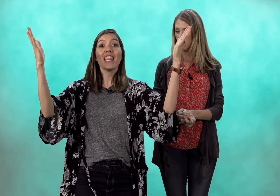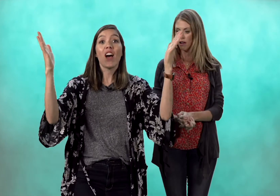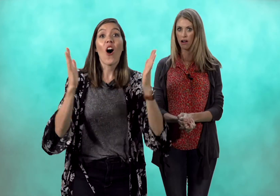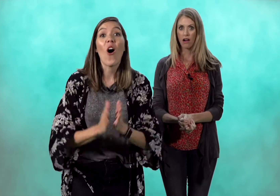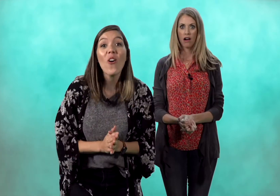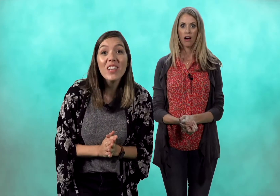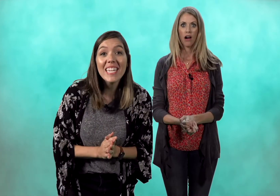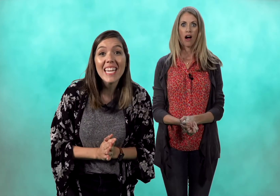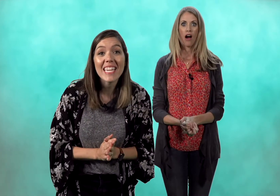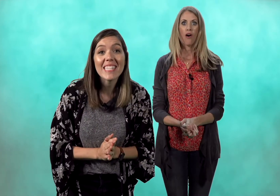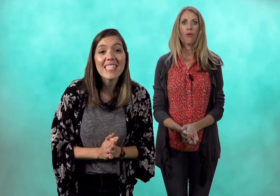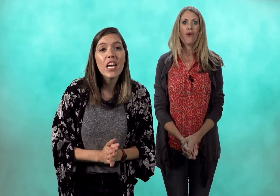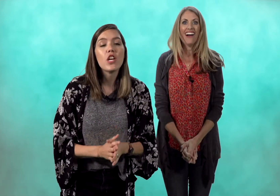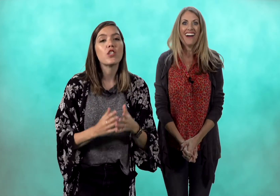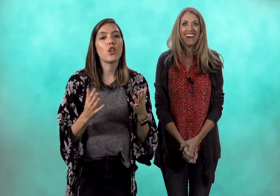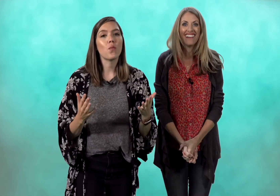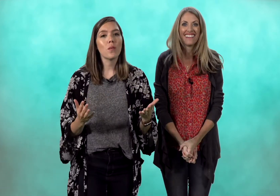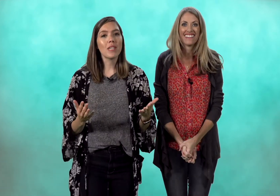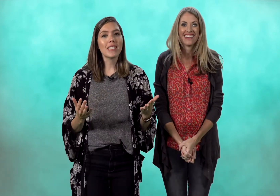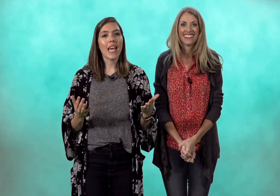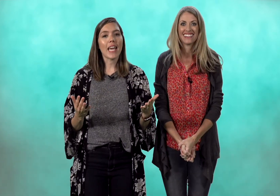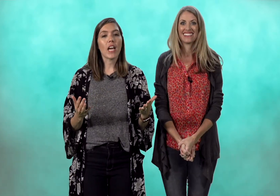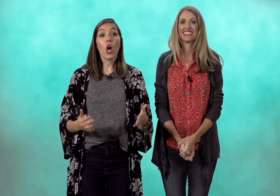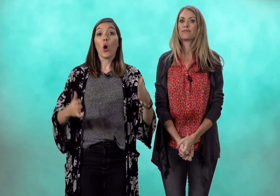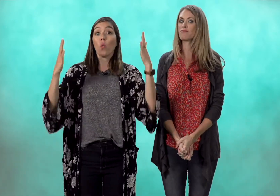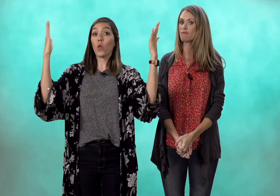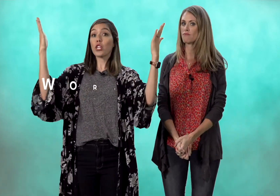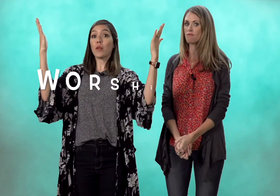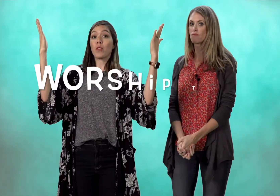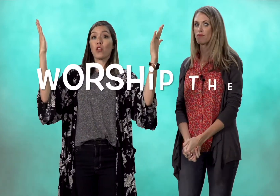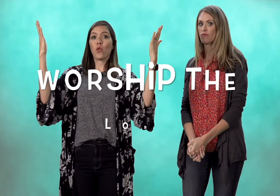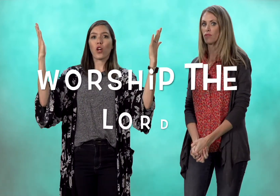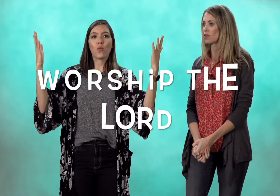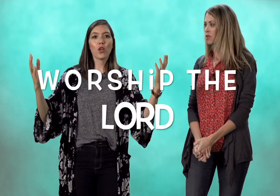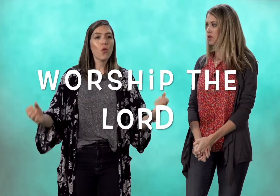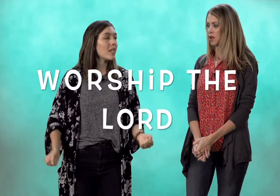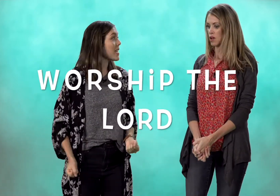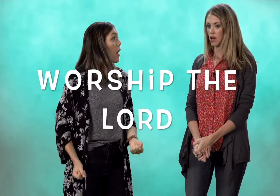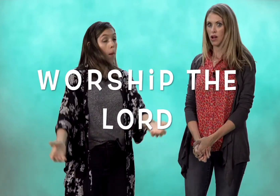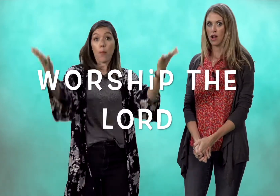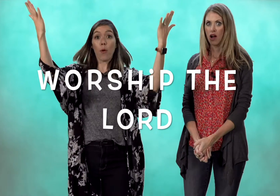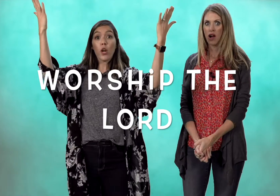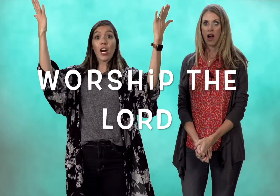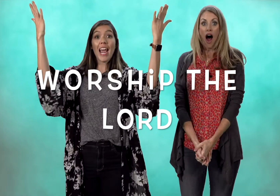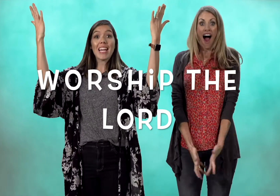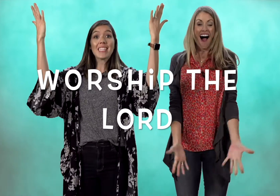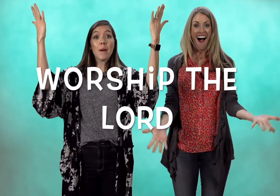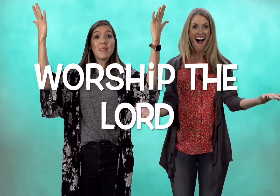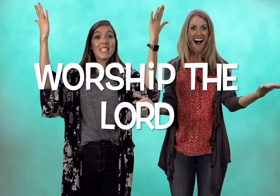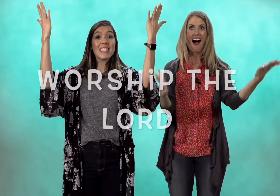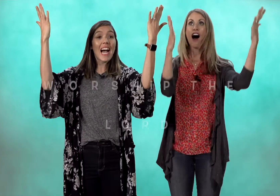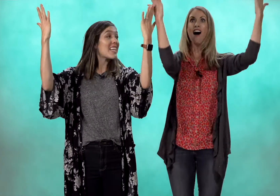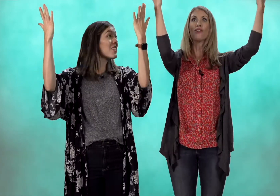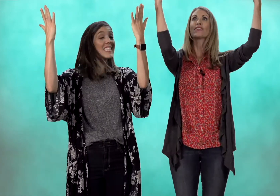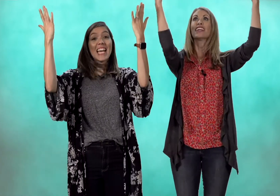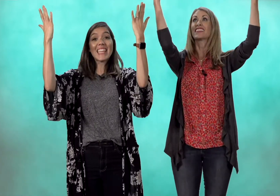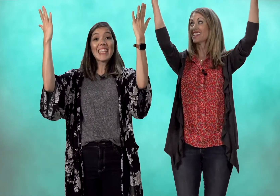holiness so when we say worship the lord we're going to put our hands up to the sky just like this